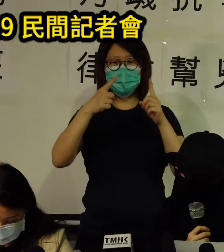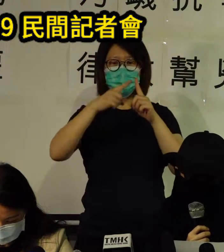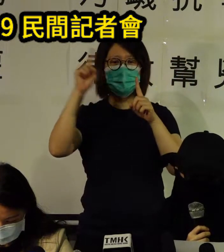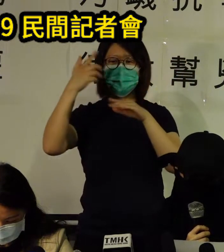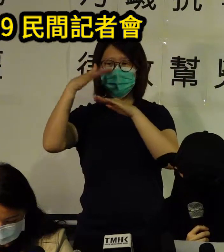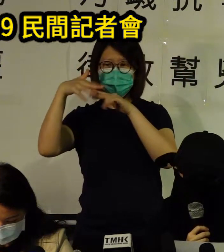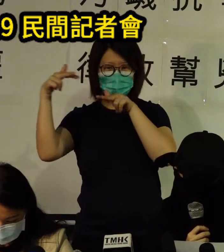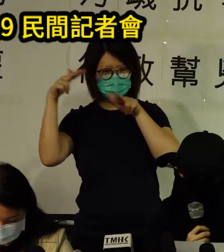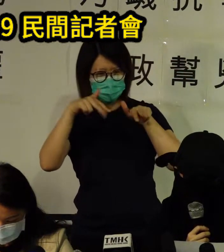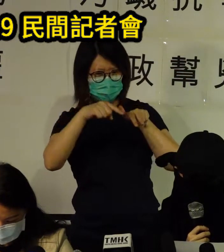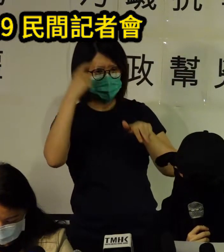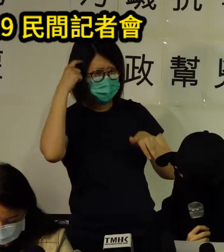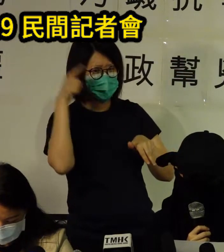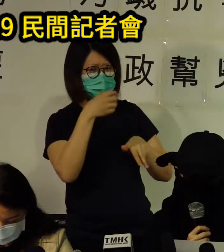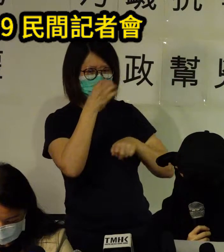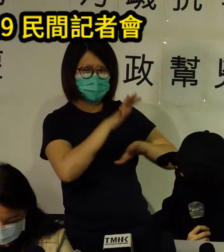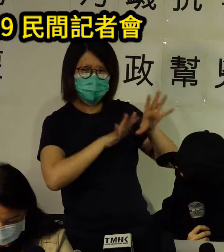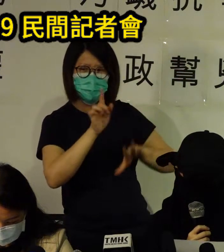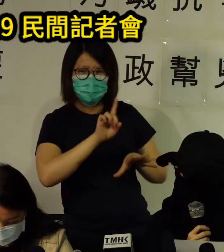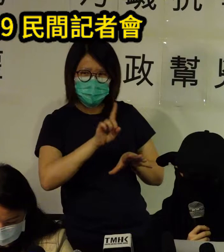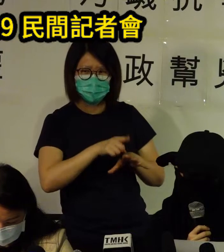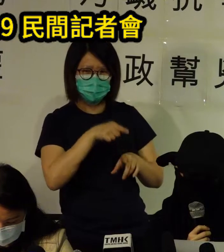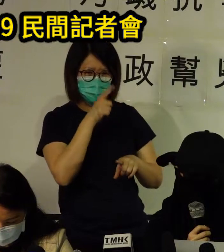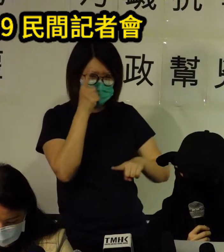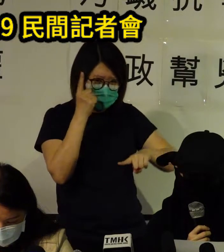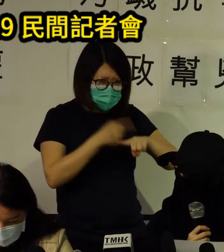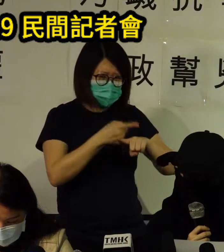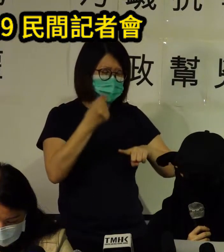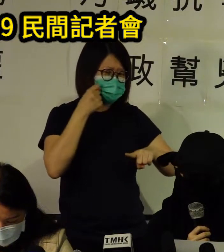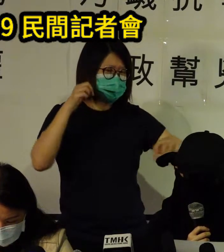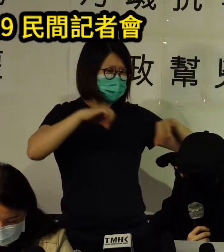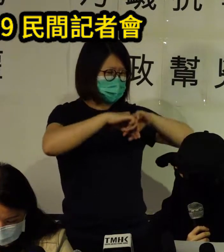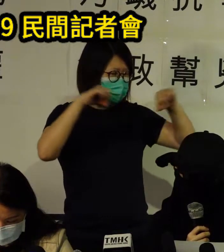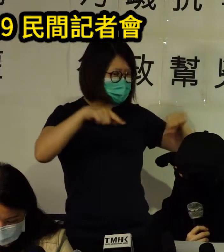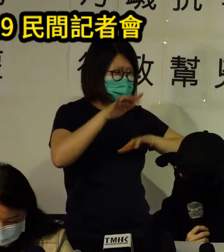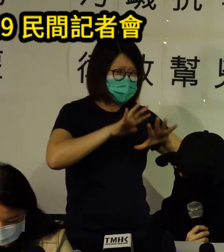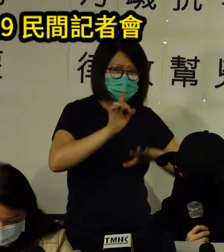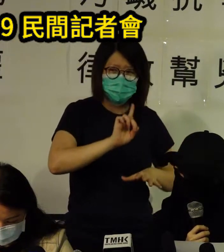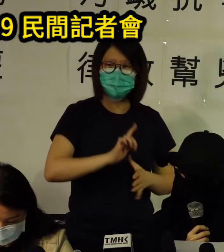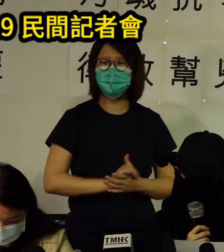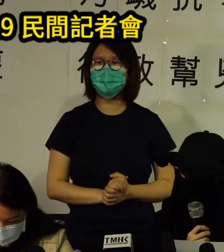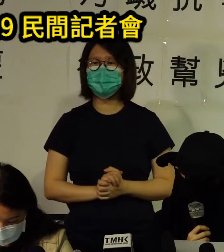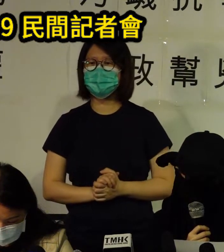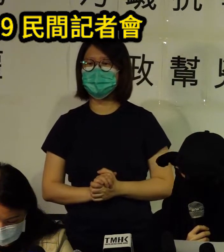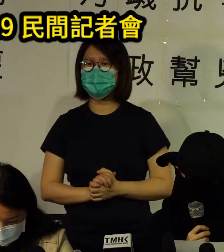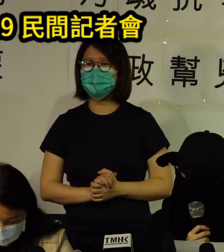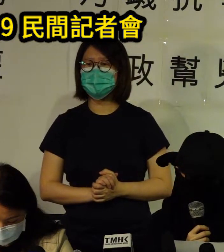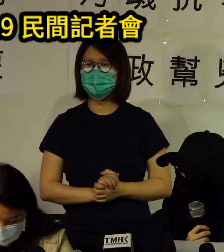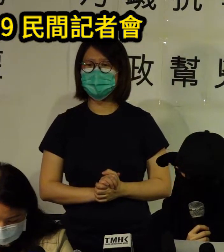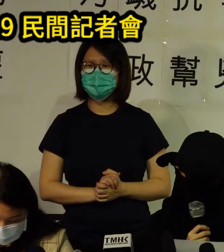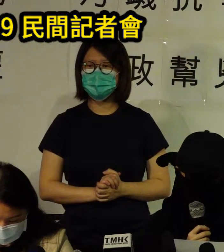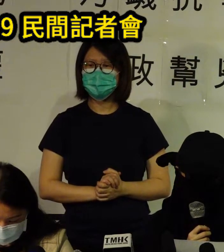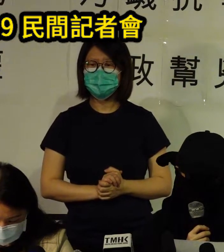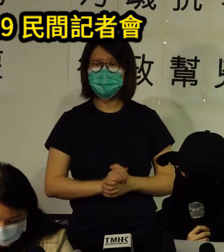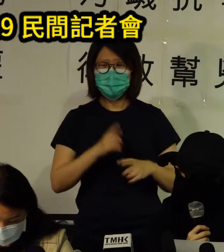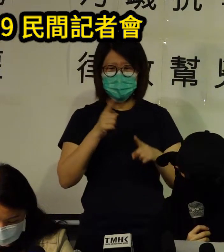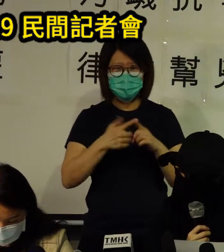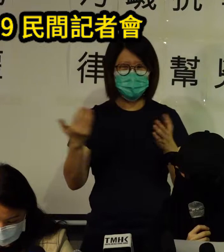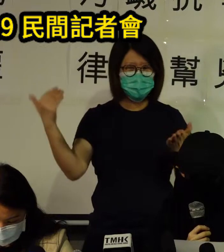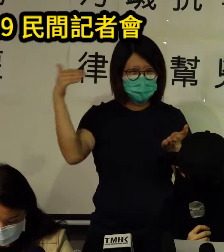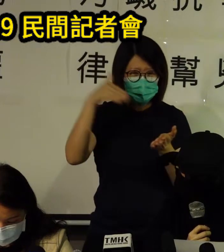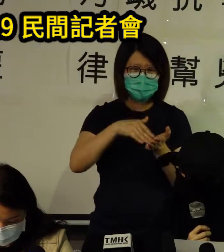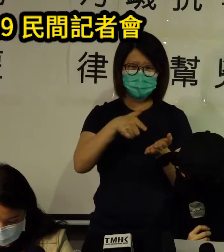with aid from the police force and the teetering judiciary We are not lambs When dictatorship